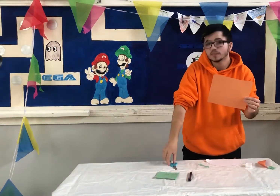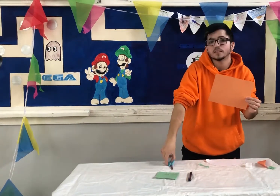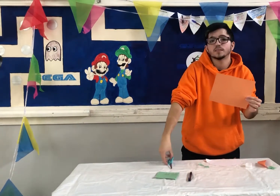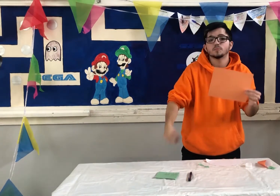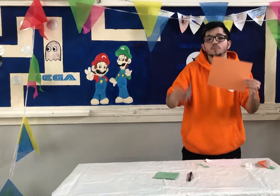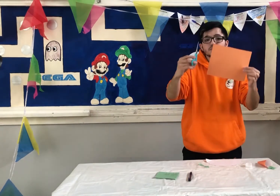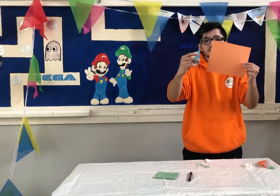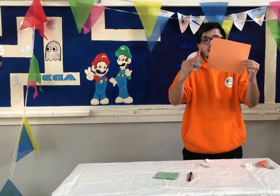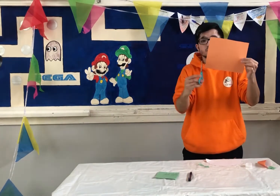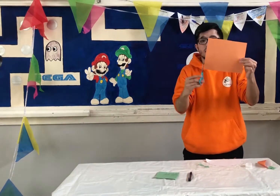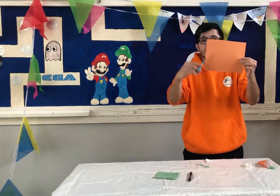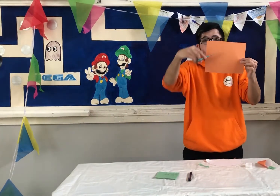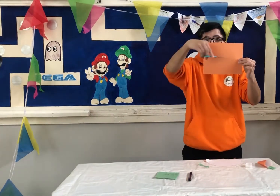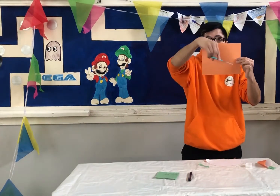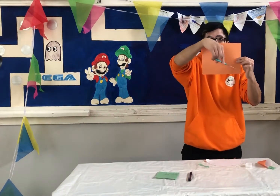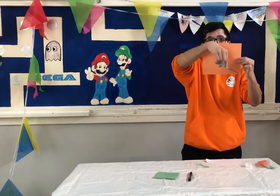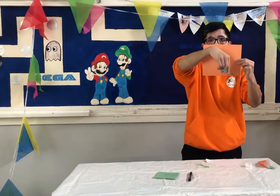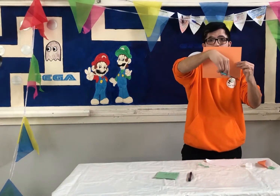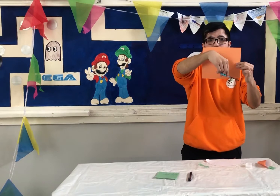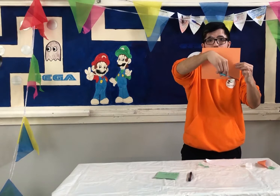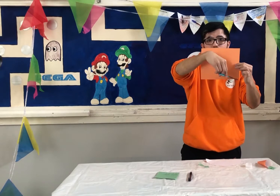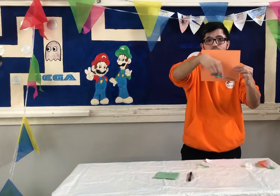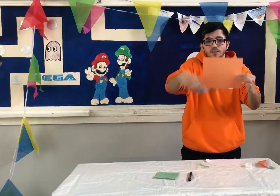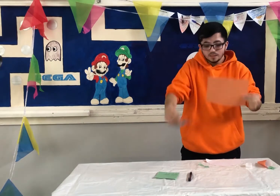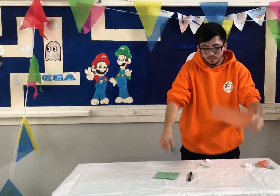Take our scissors carefully and we cut out a semi-circle.